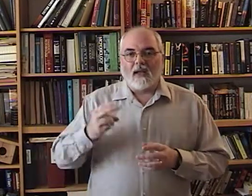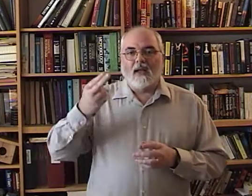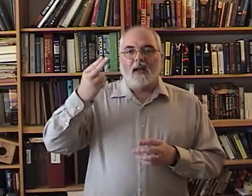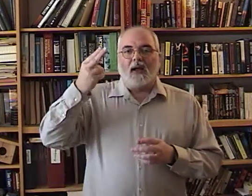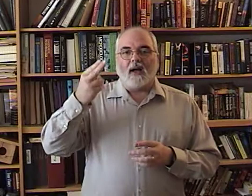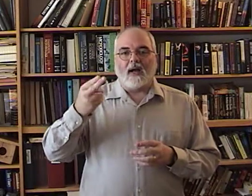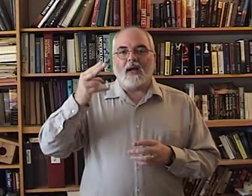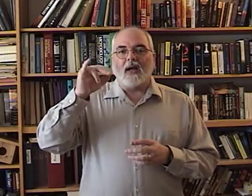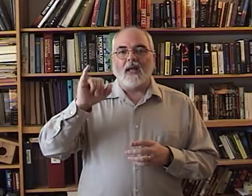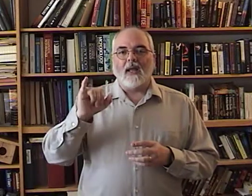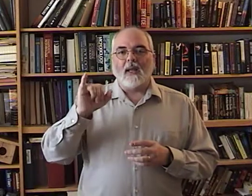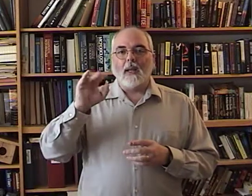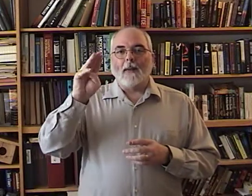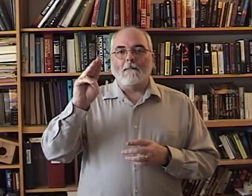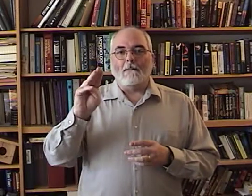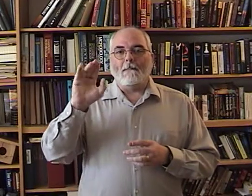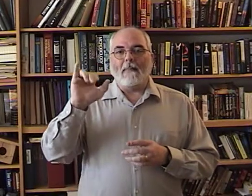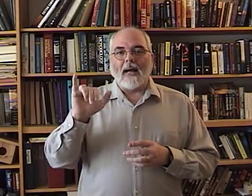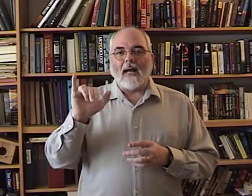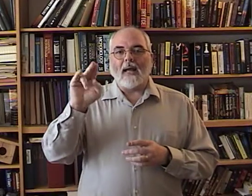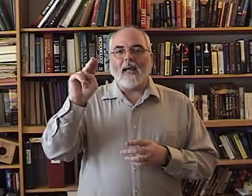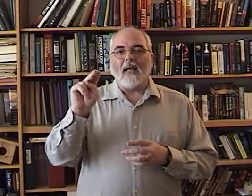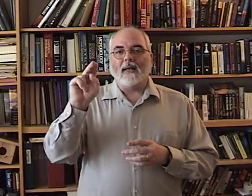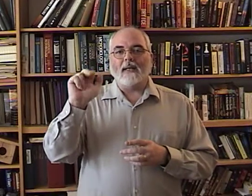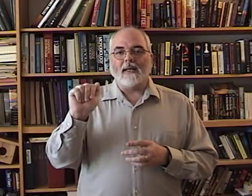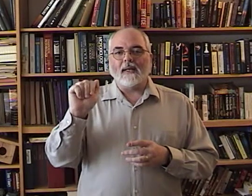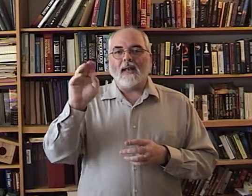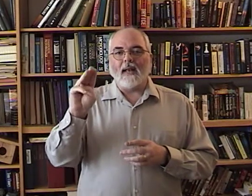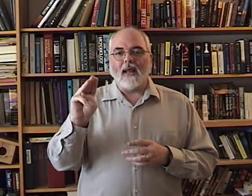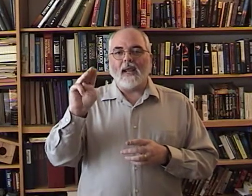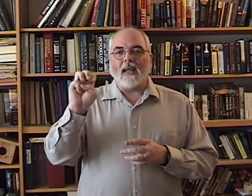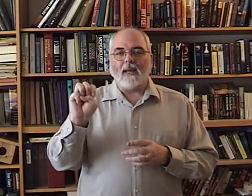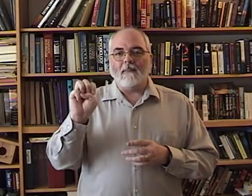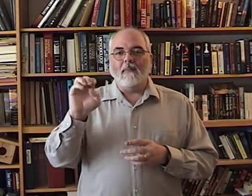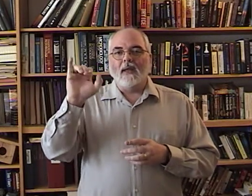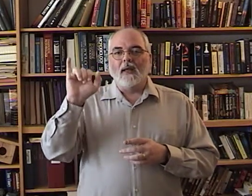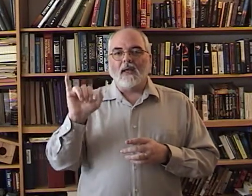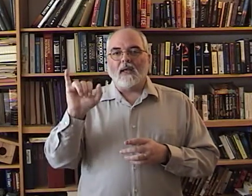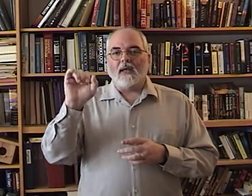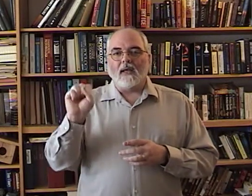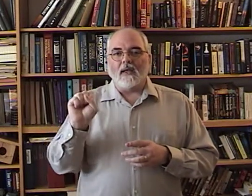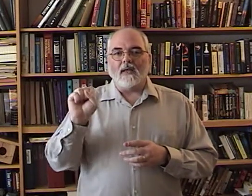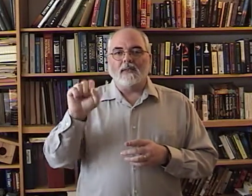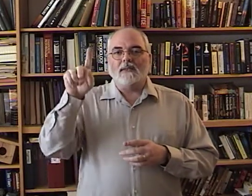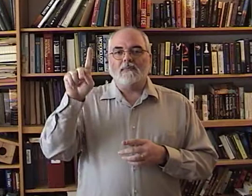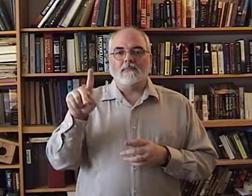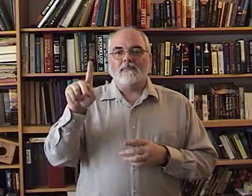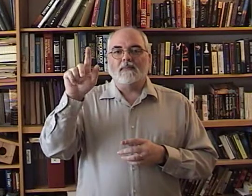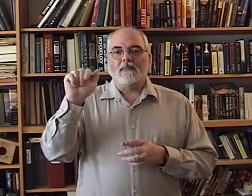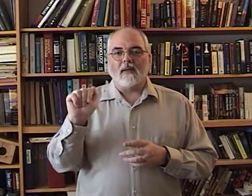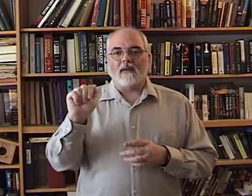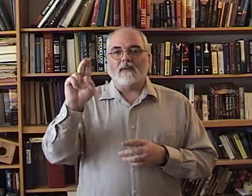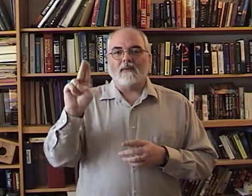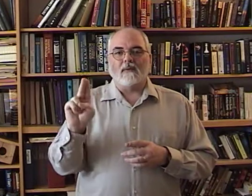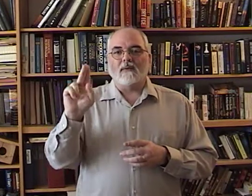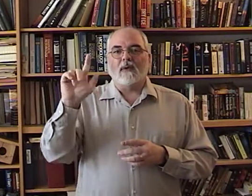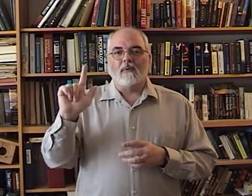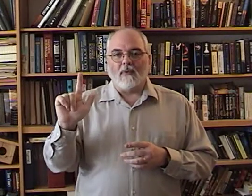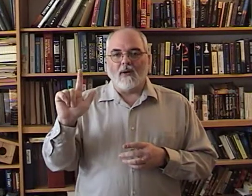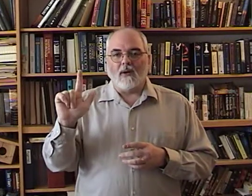hi, my name is Paul.